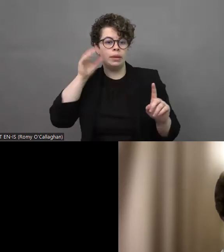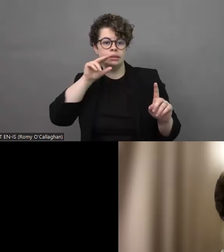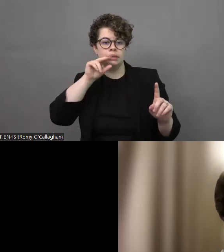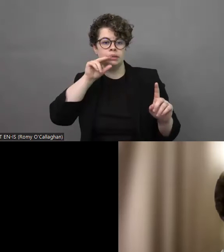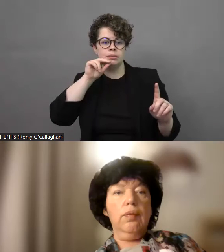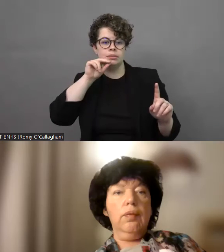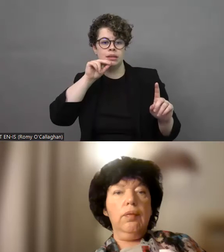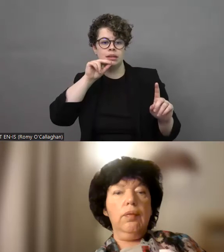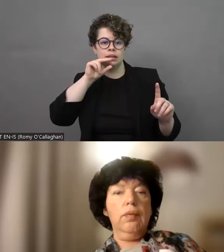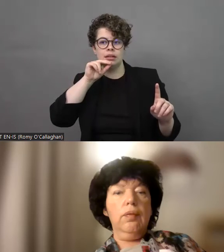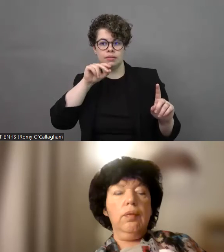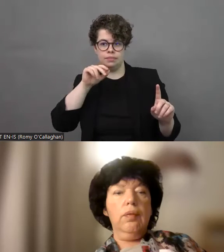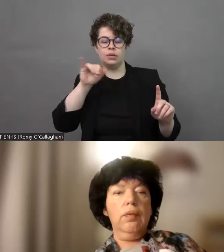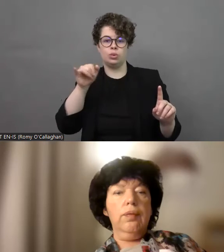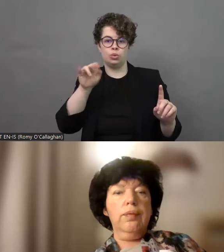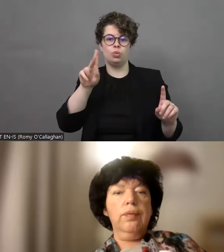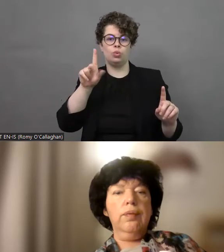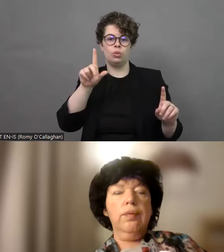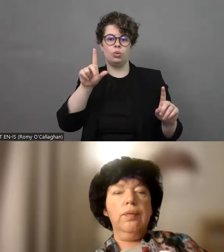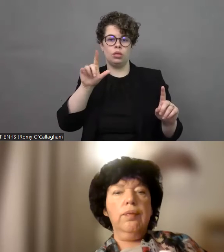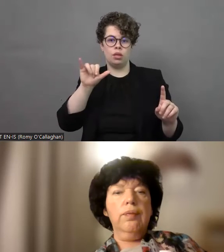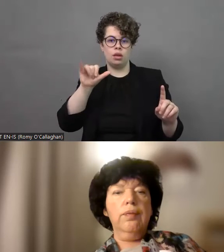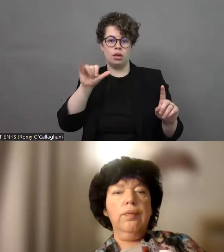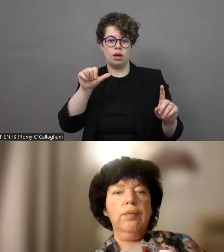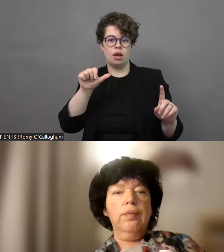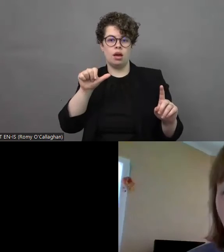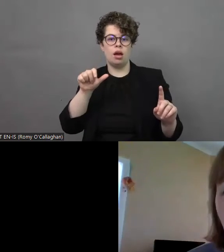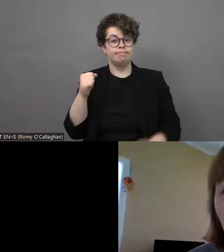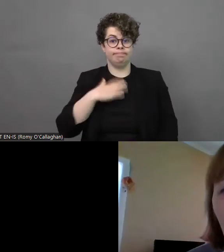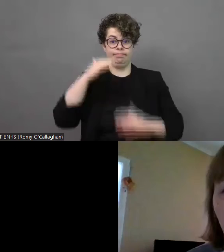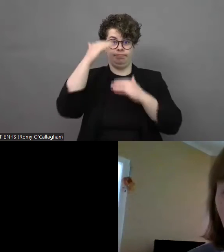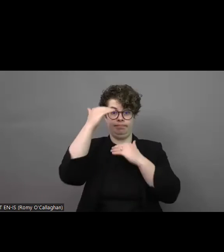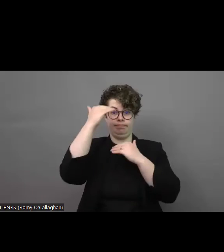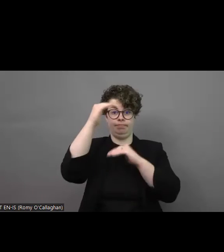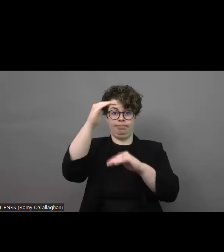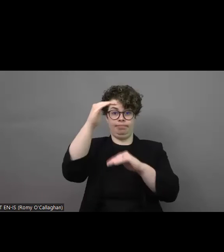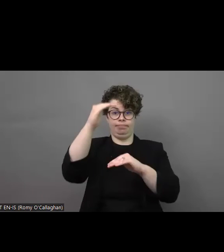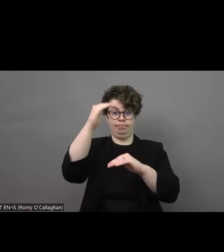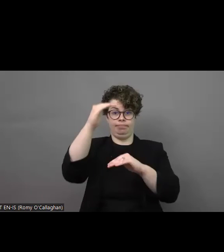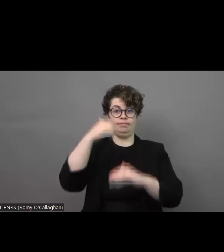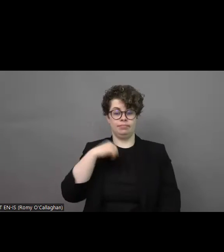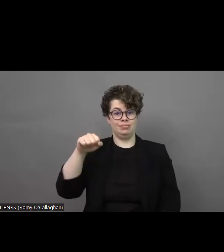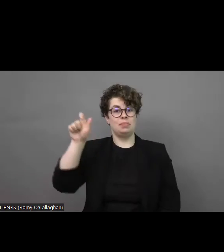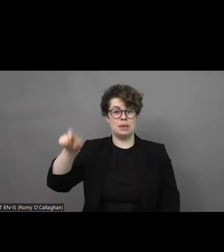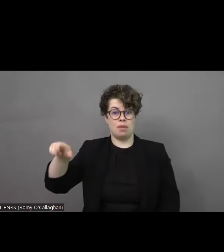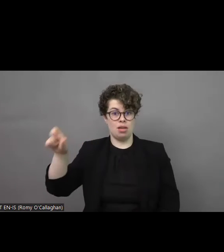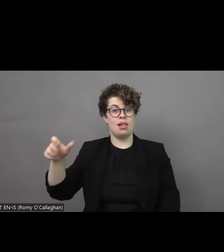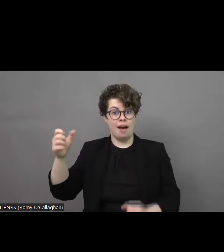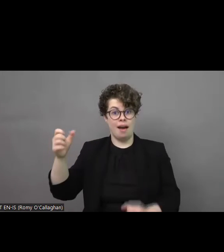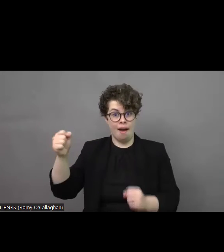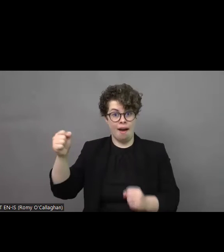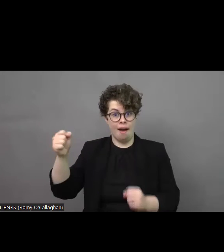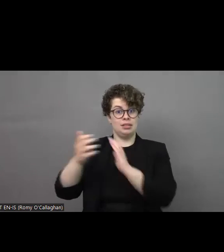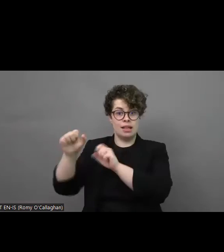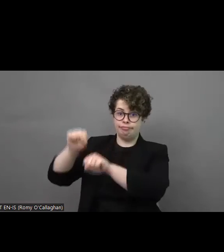yes we do have people who are capable of helping but the difficulty